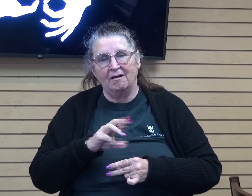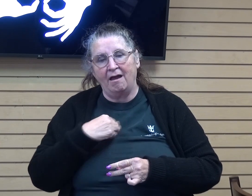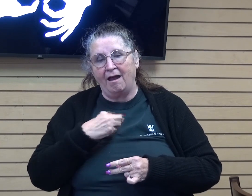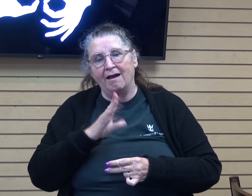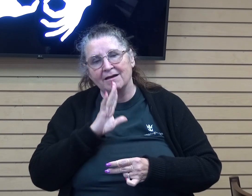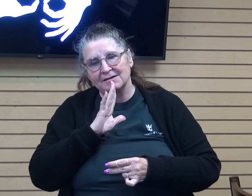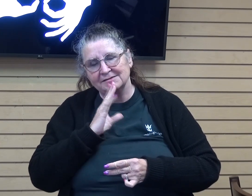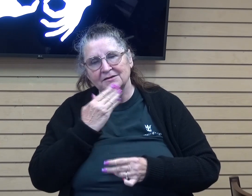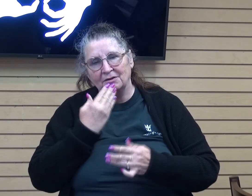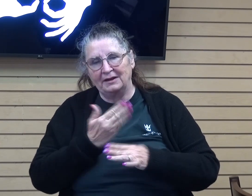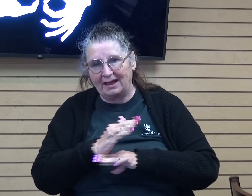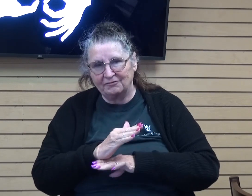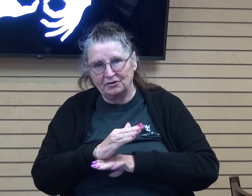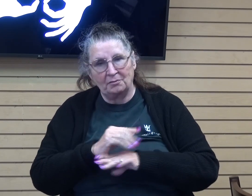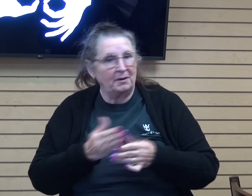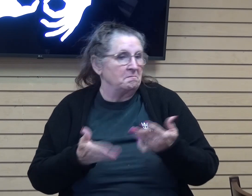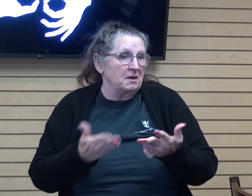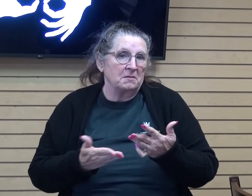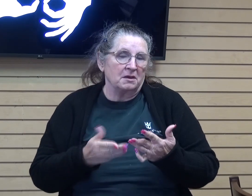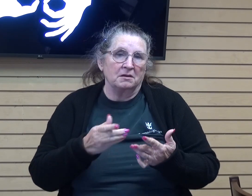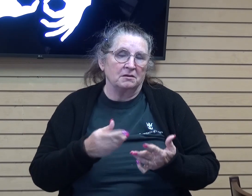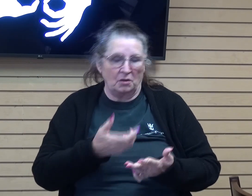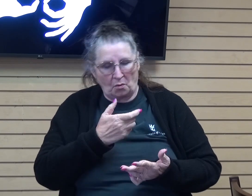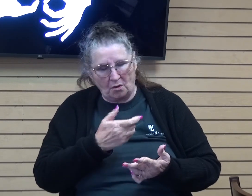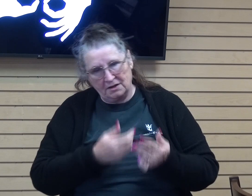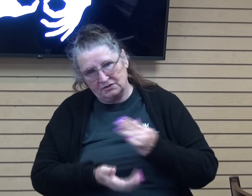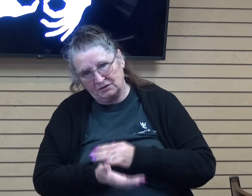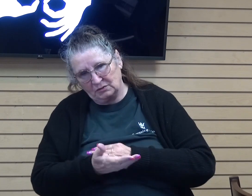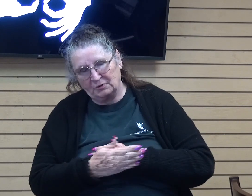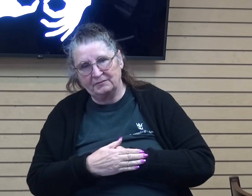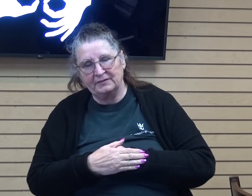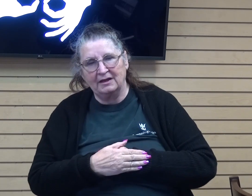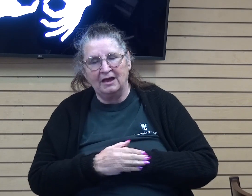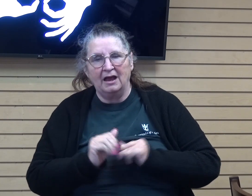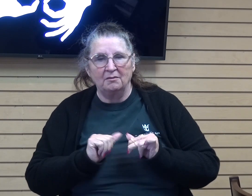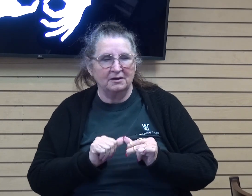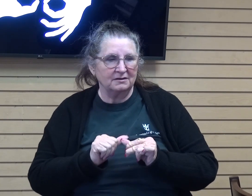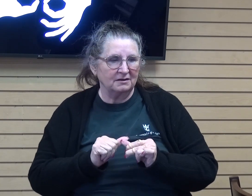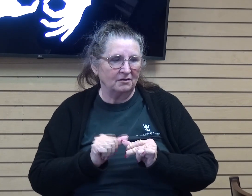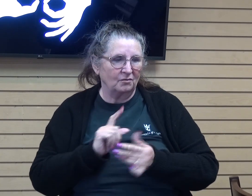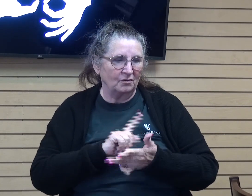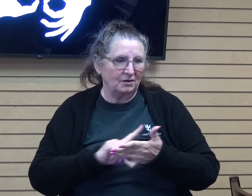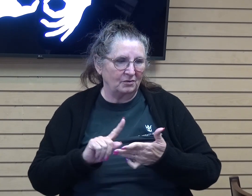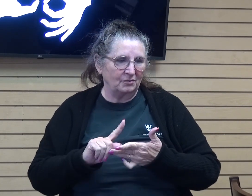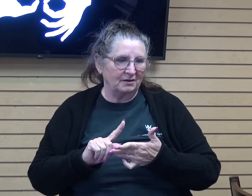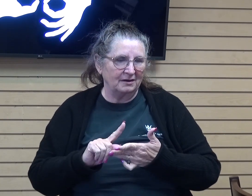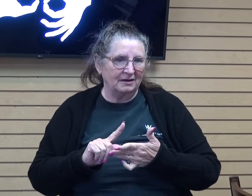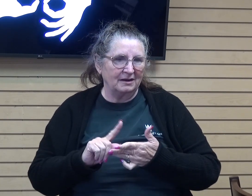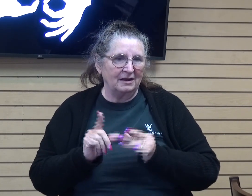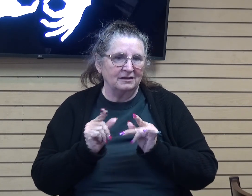listening to it. I'm going to continue probably just this last week for just a little miniseries that I've been